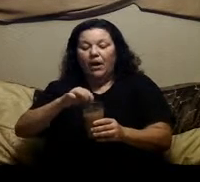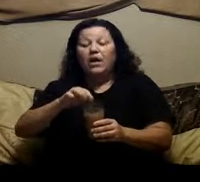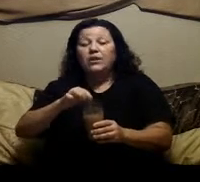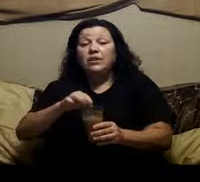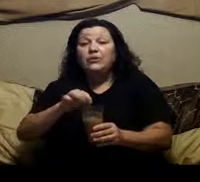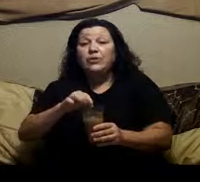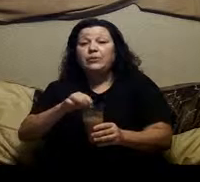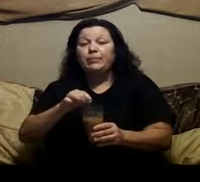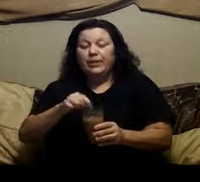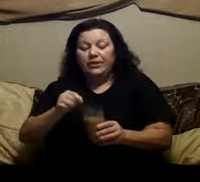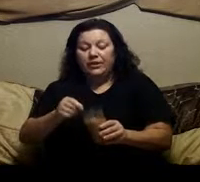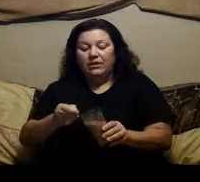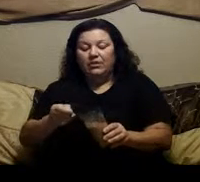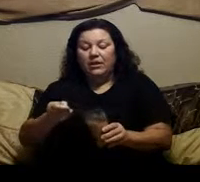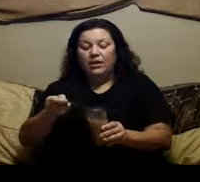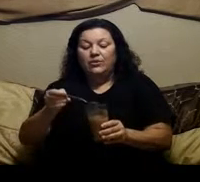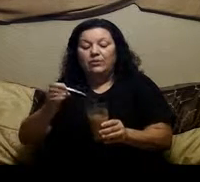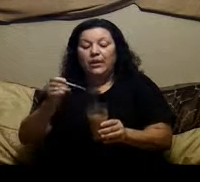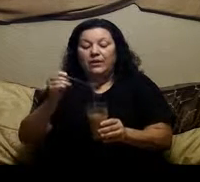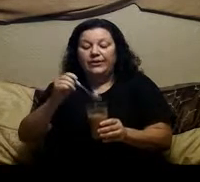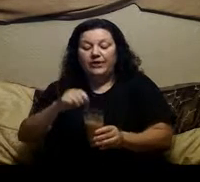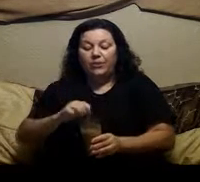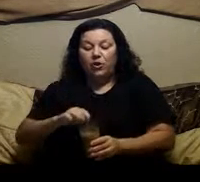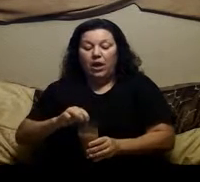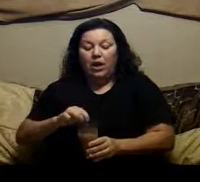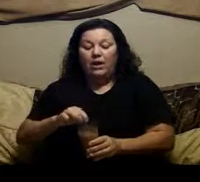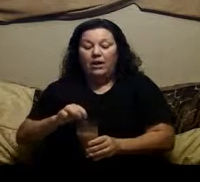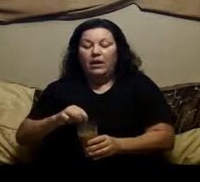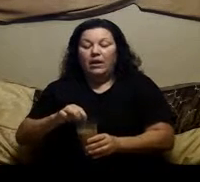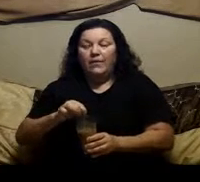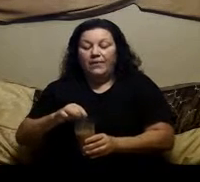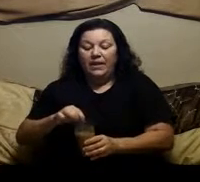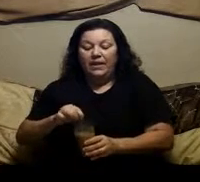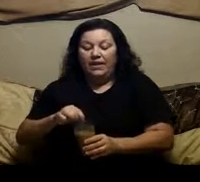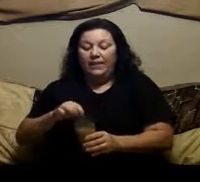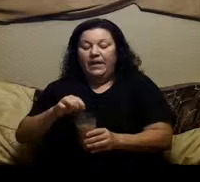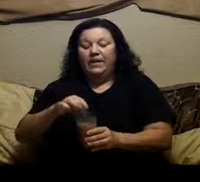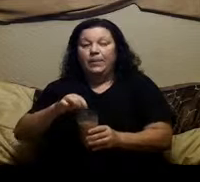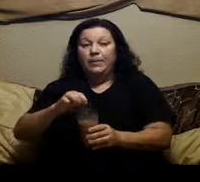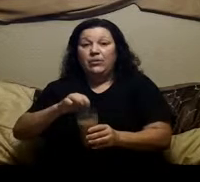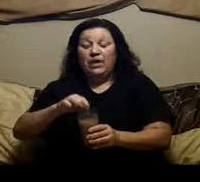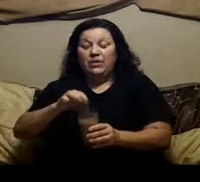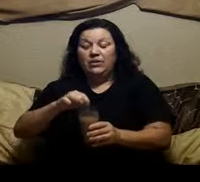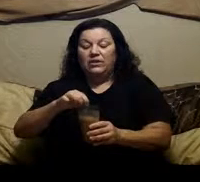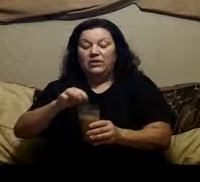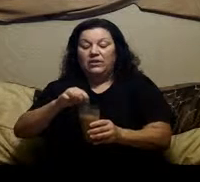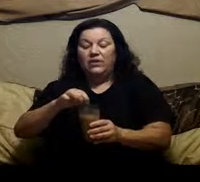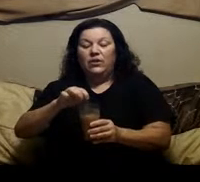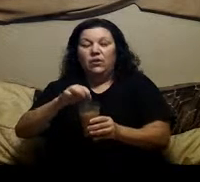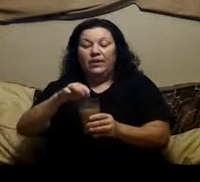You can also use the pills you cannot use the pills for uh, the uh, the enema, but you can use you don't